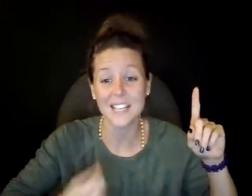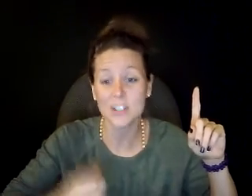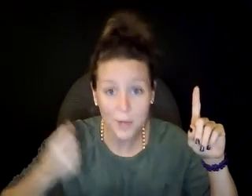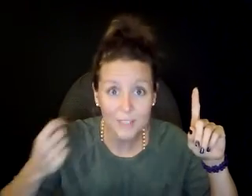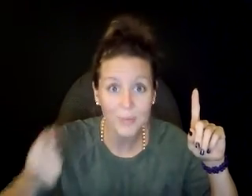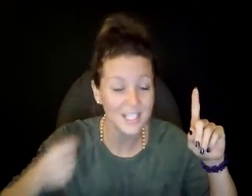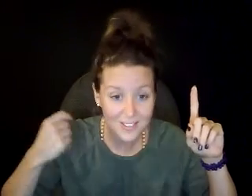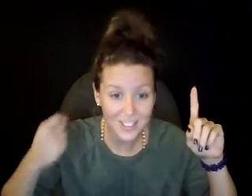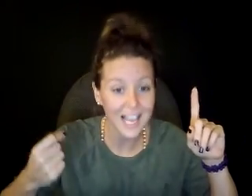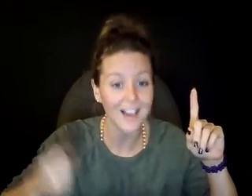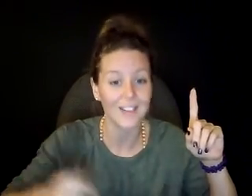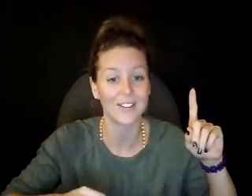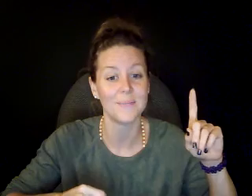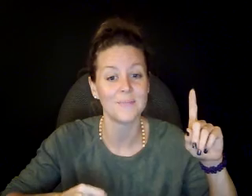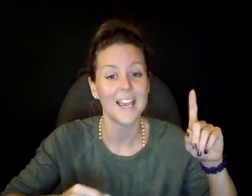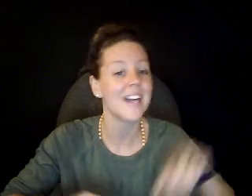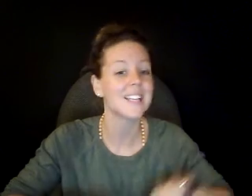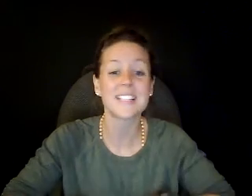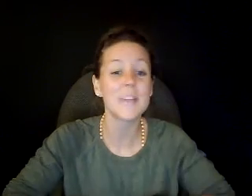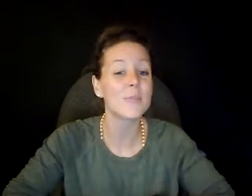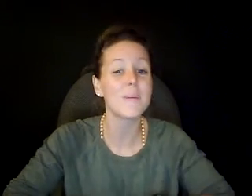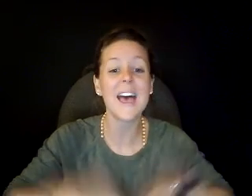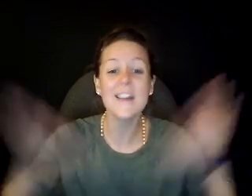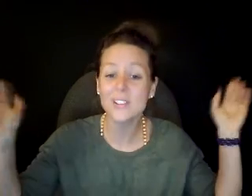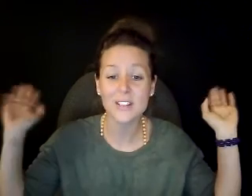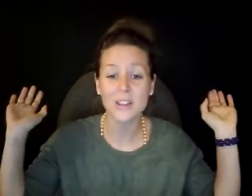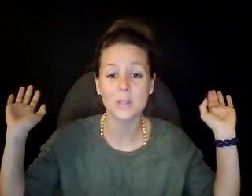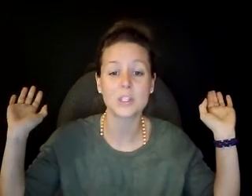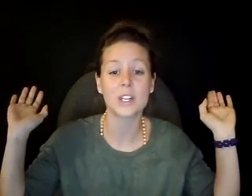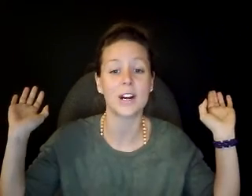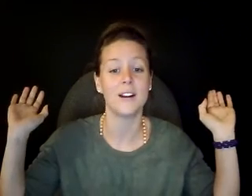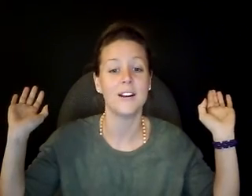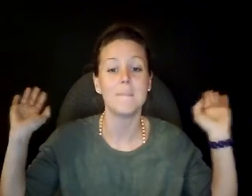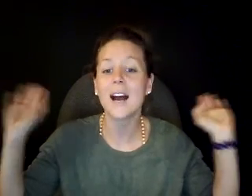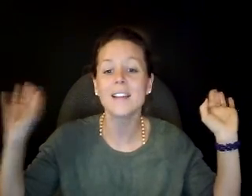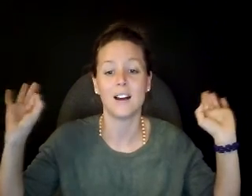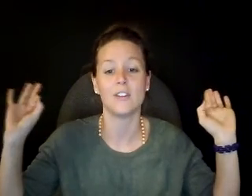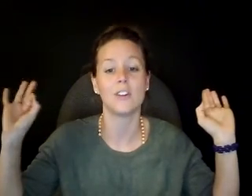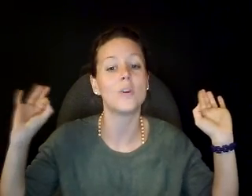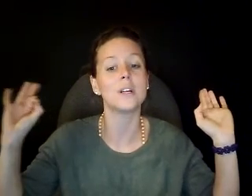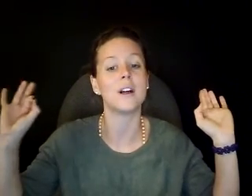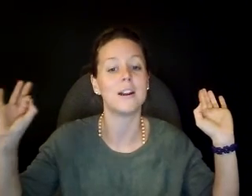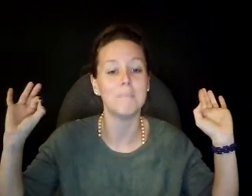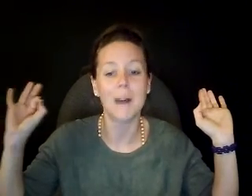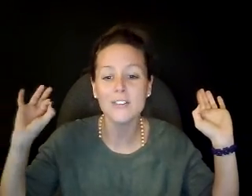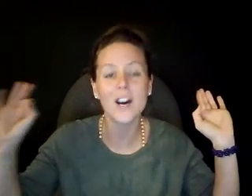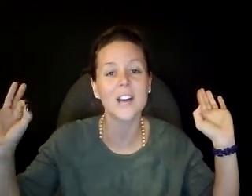Sanctuary of peace, of love. And escape from everything that would obscure my love for God, my Father,